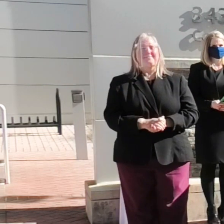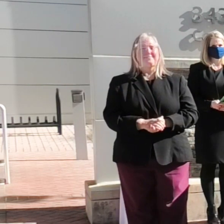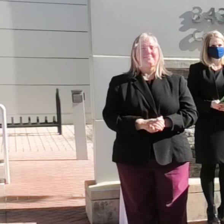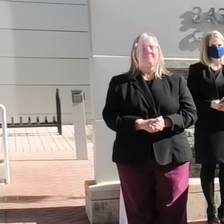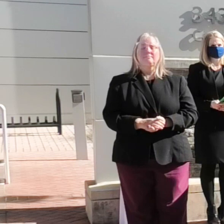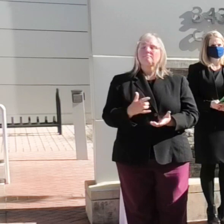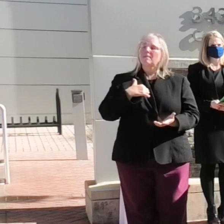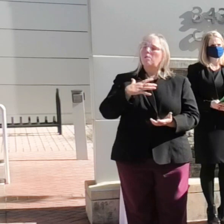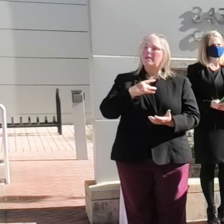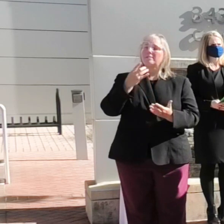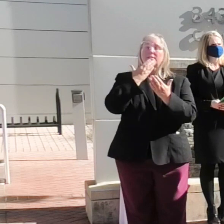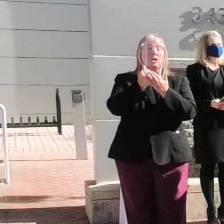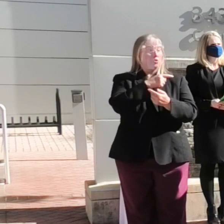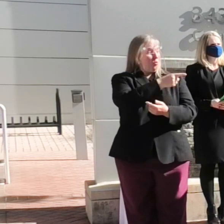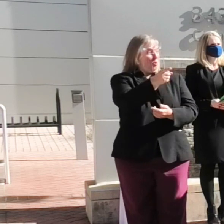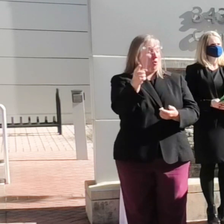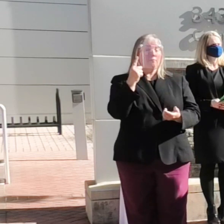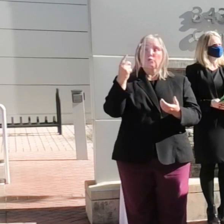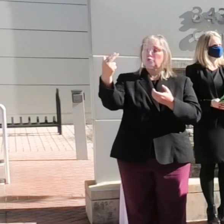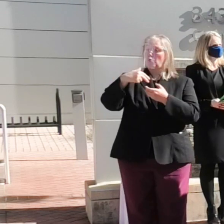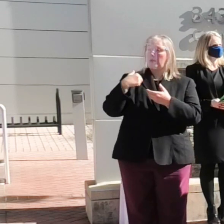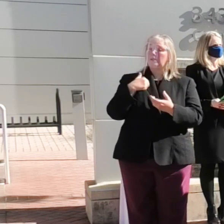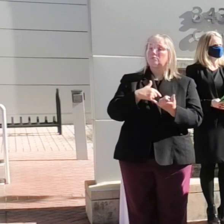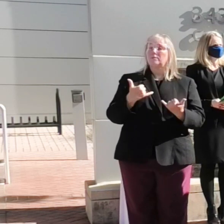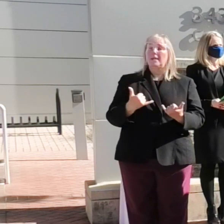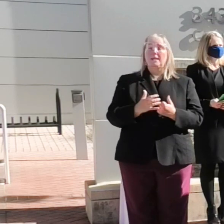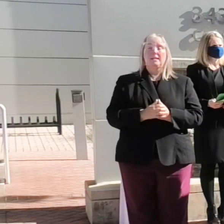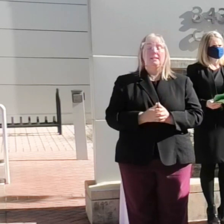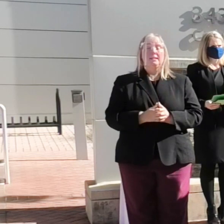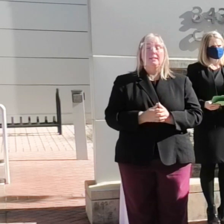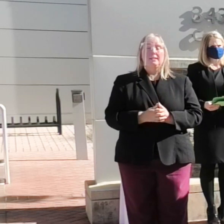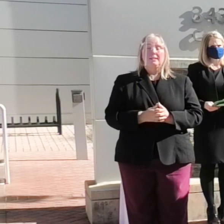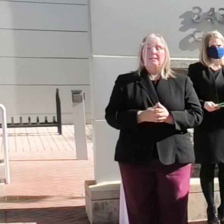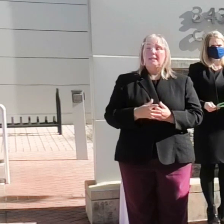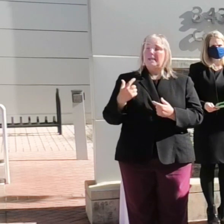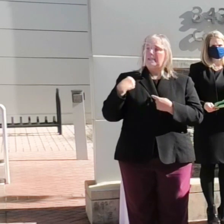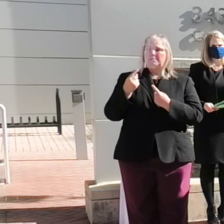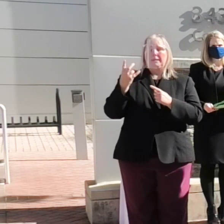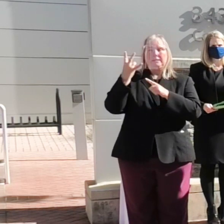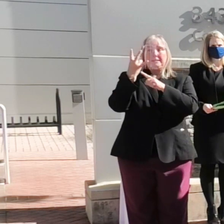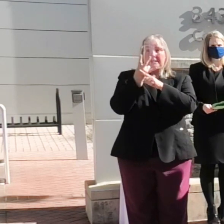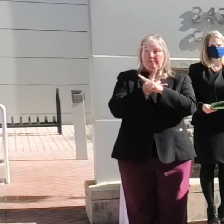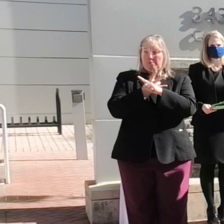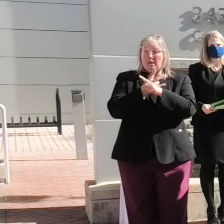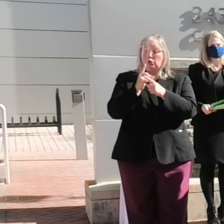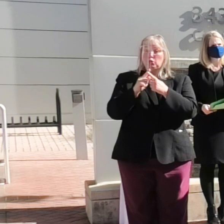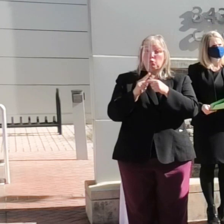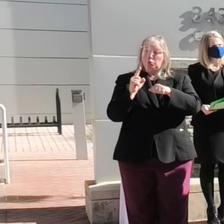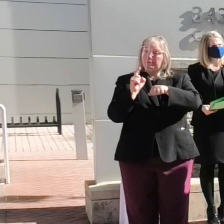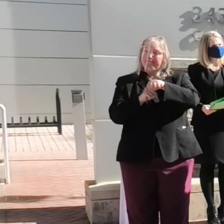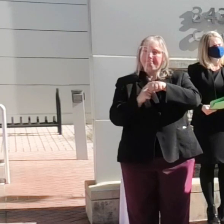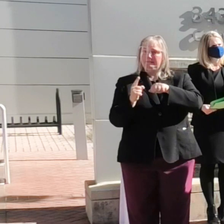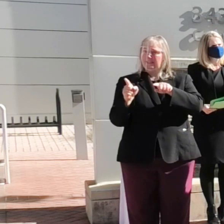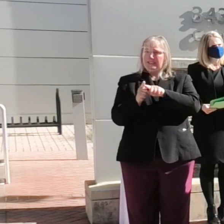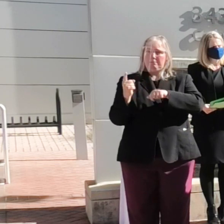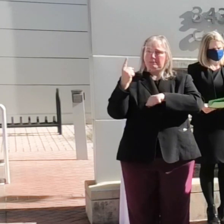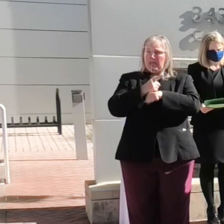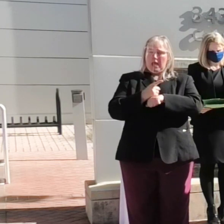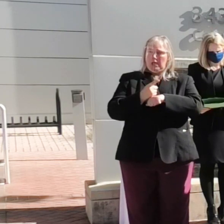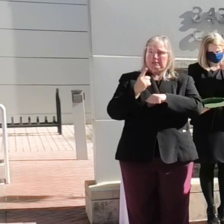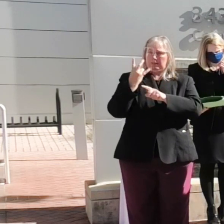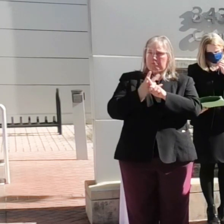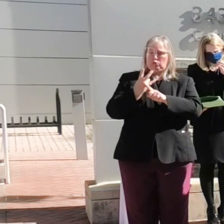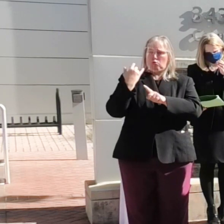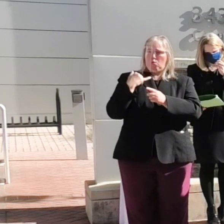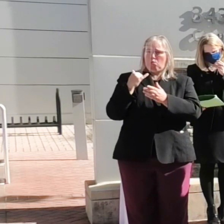So I'd like to thank you all for joining us today. It's been seven months to the day since Howard